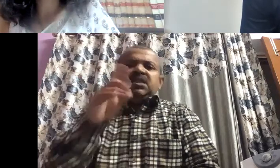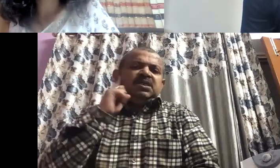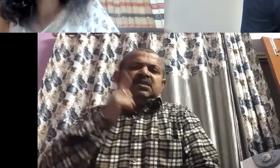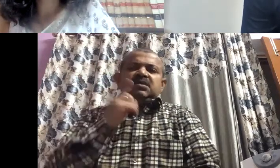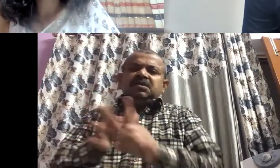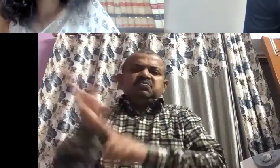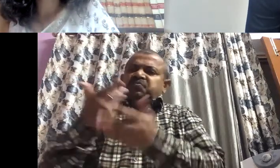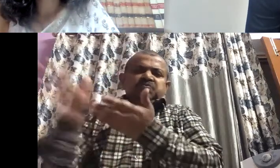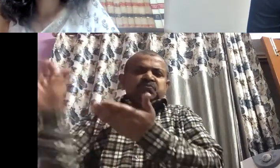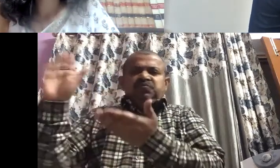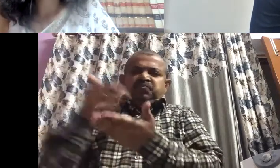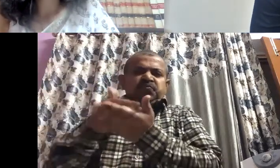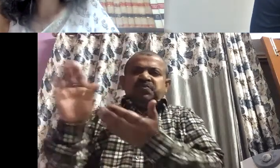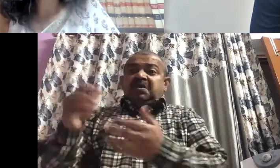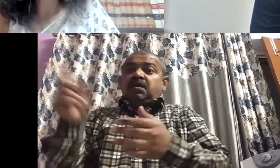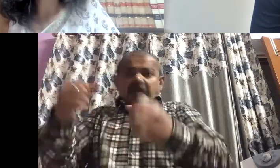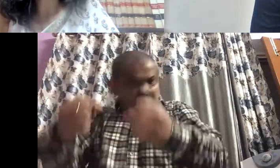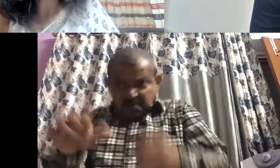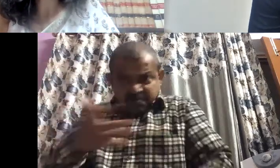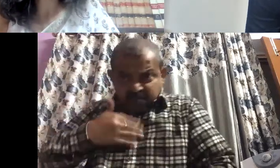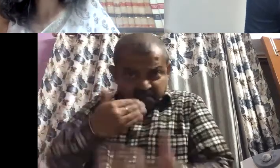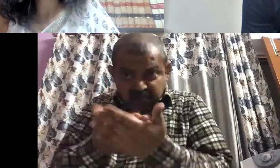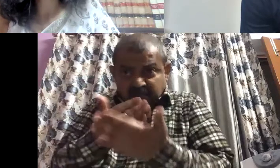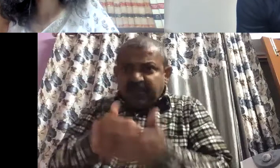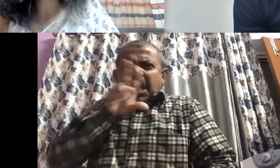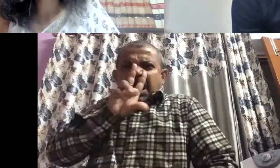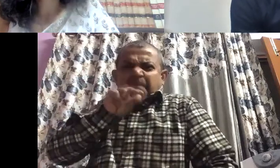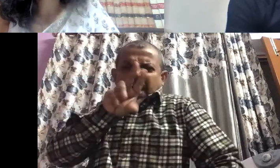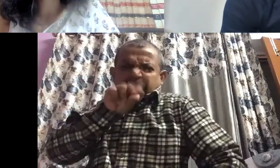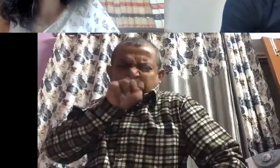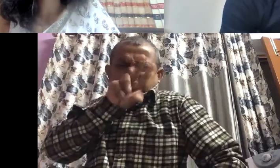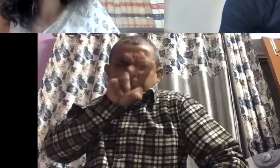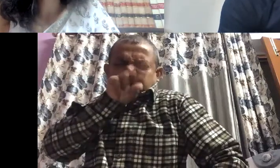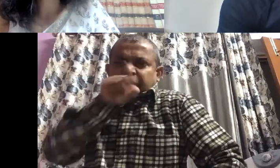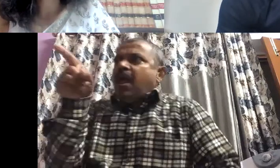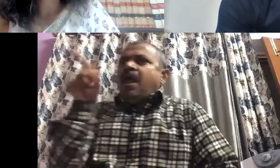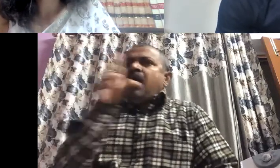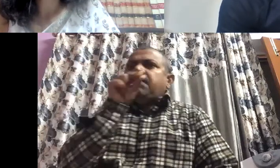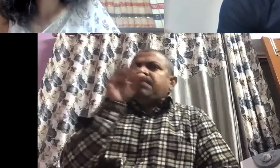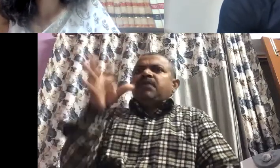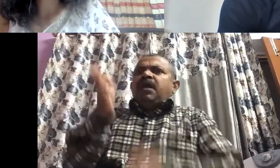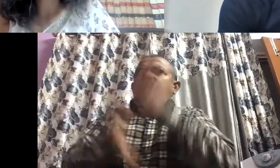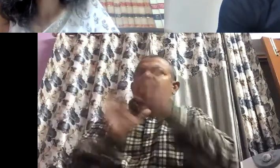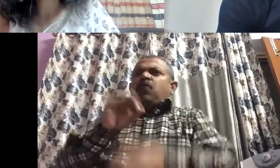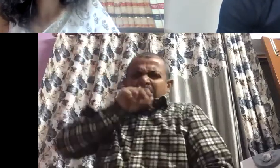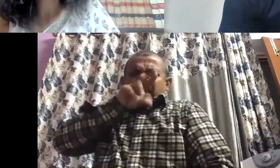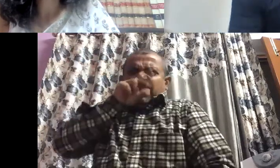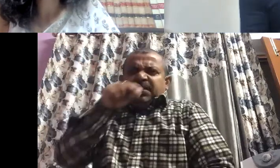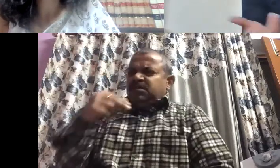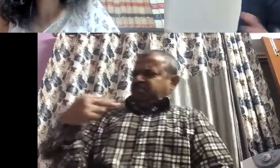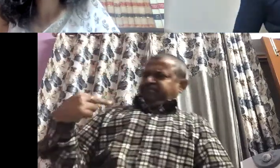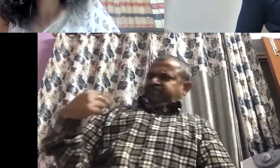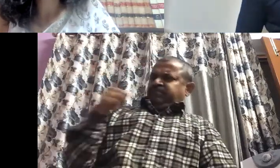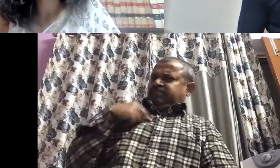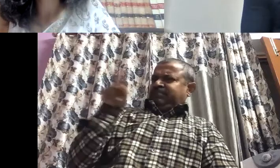And for other hearing people are also with me, and they